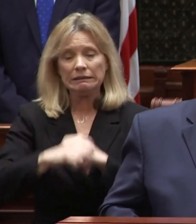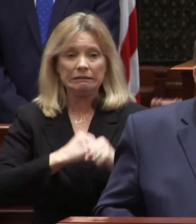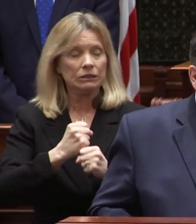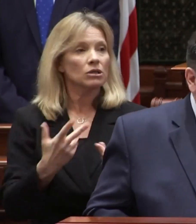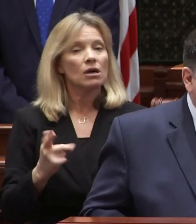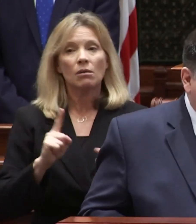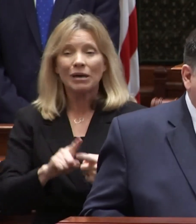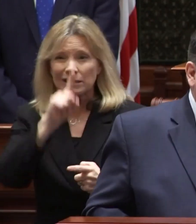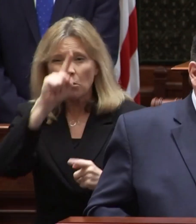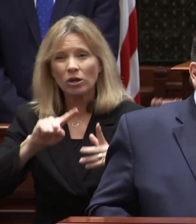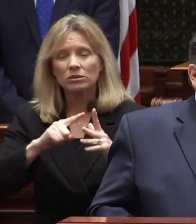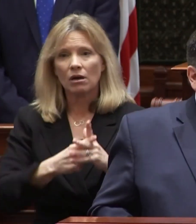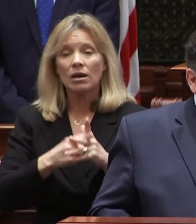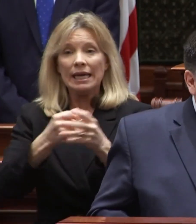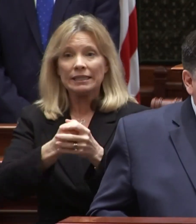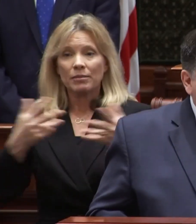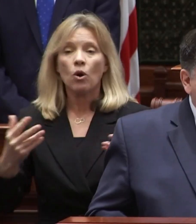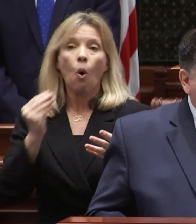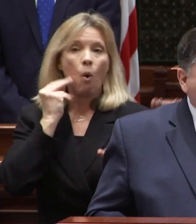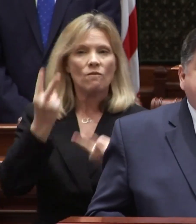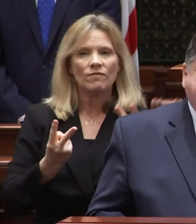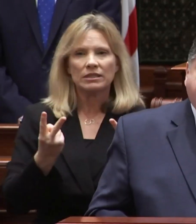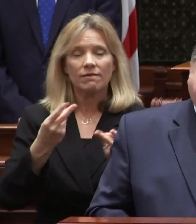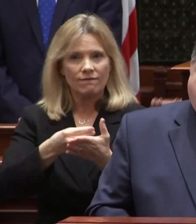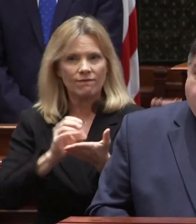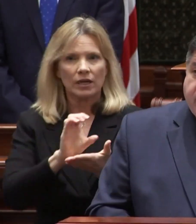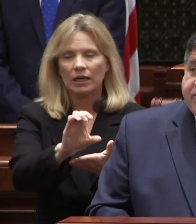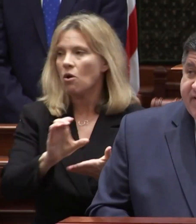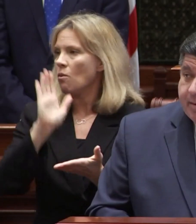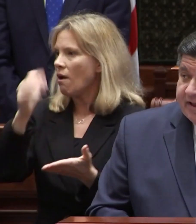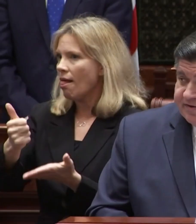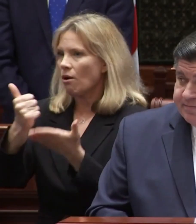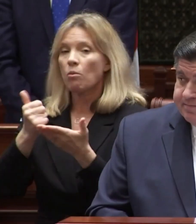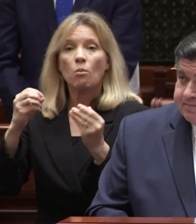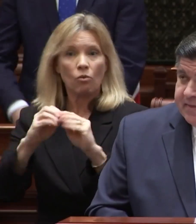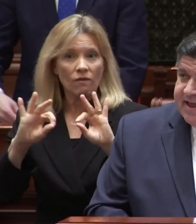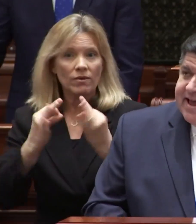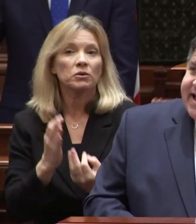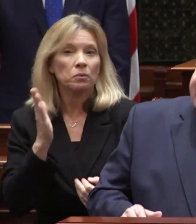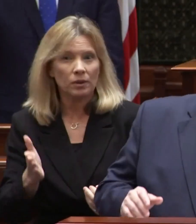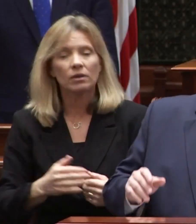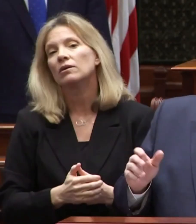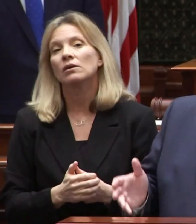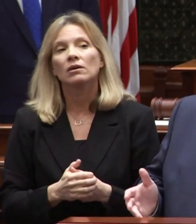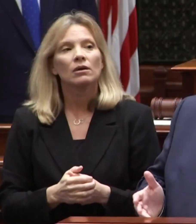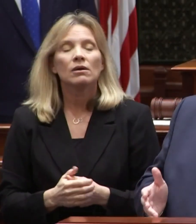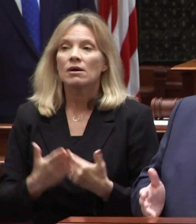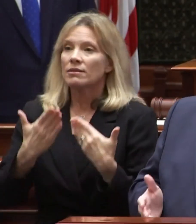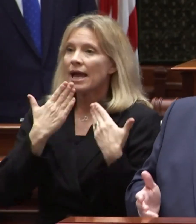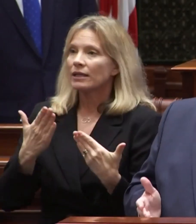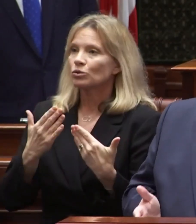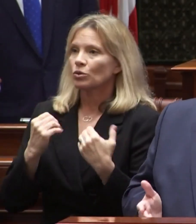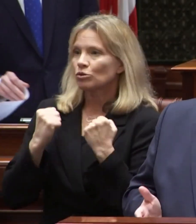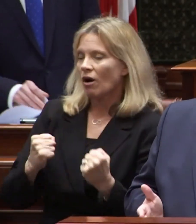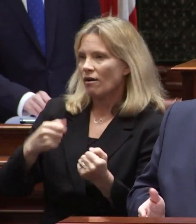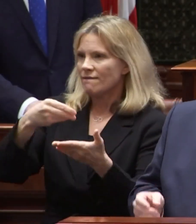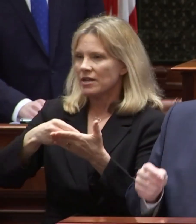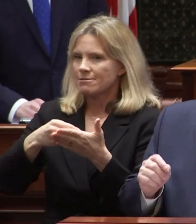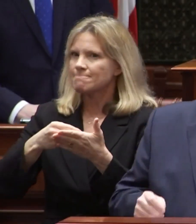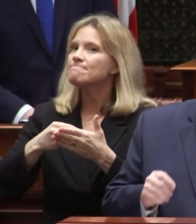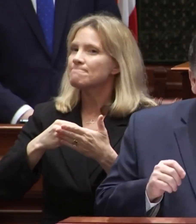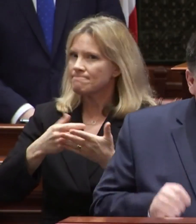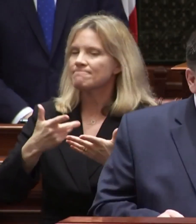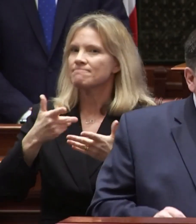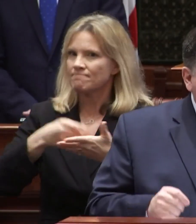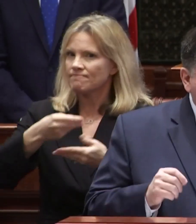expanded home visiting funding will allow us to help even more families thanks to our stronger fiscal standing